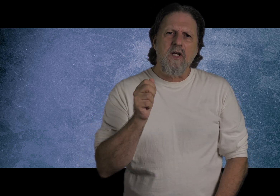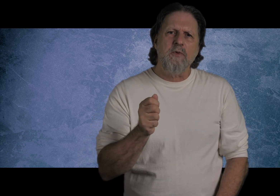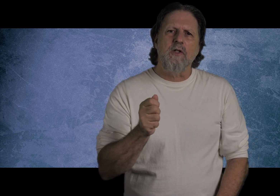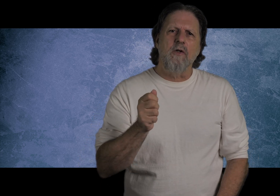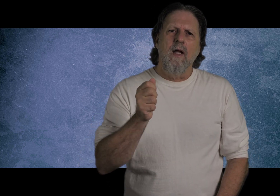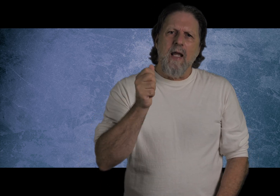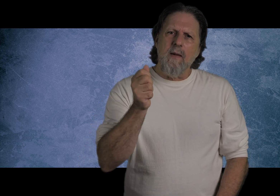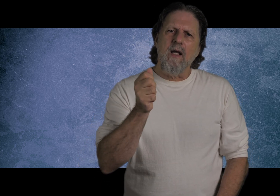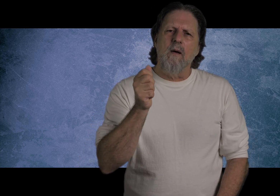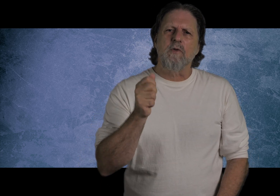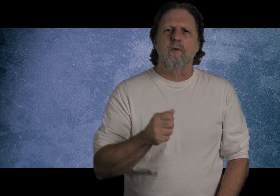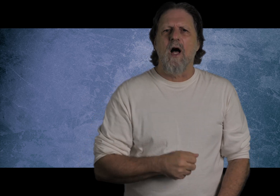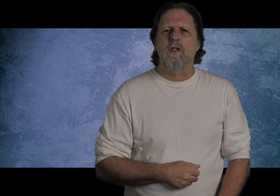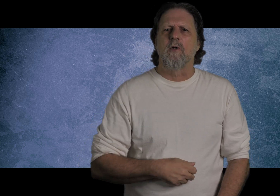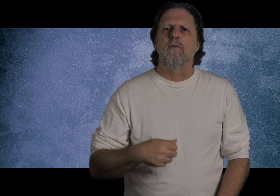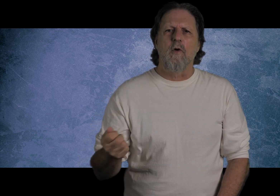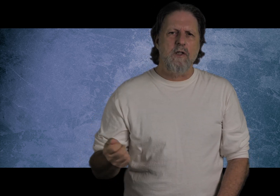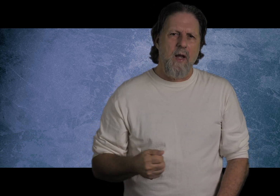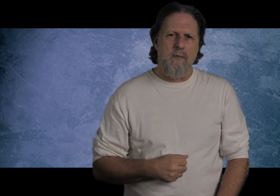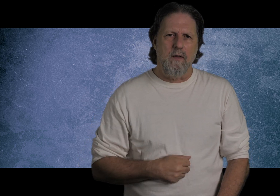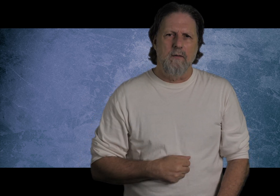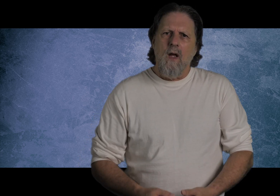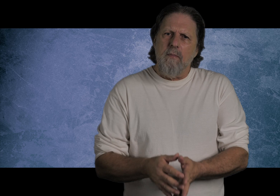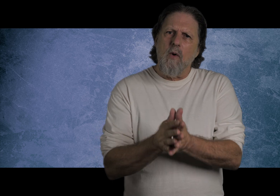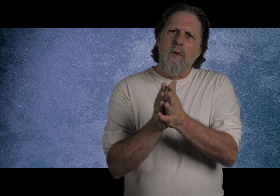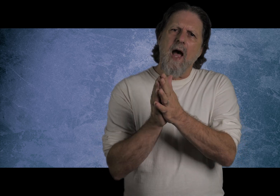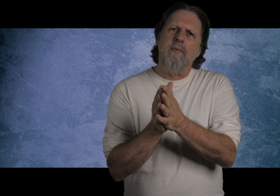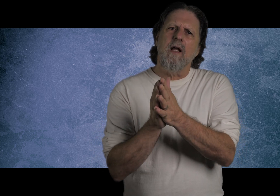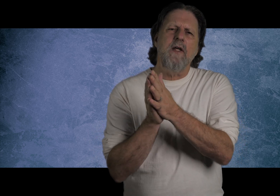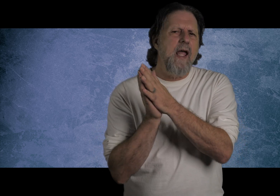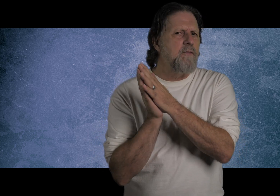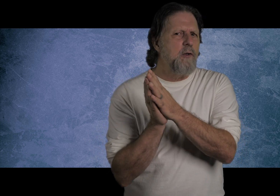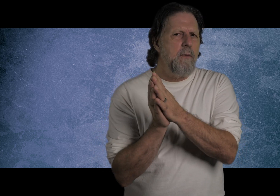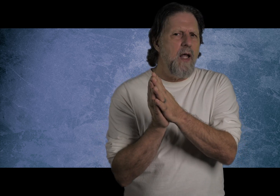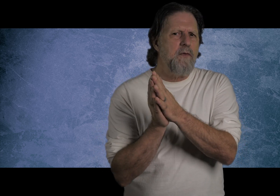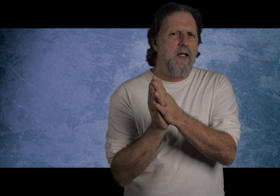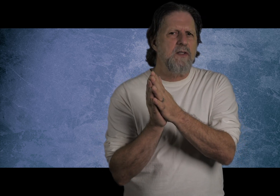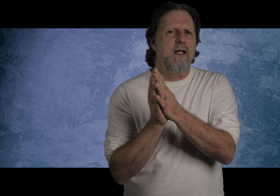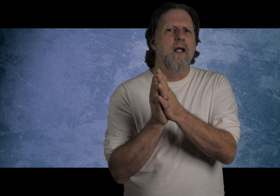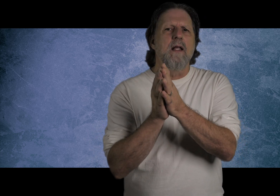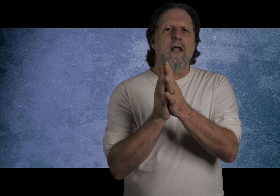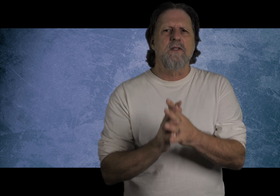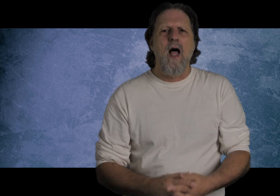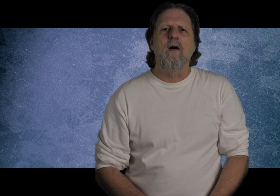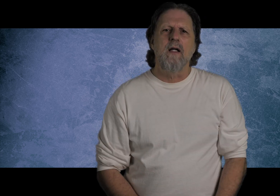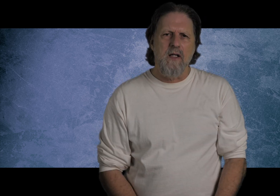substitute, He becomes responsible for its payment. But what would happen if He can't fully pay for that sin that is now in His